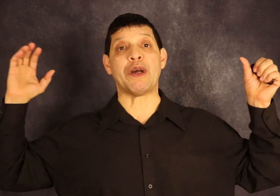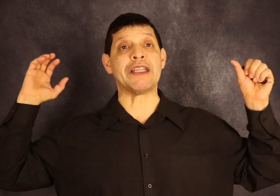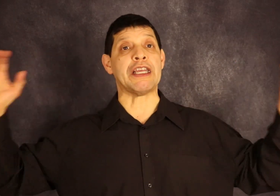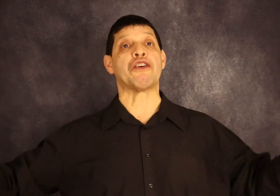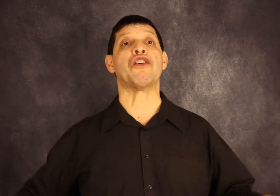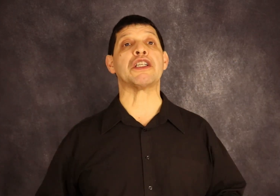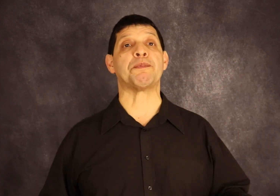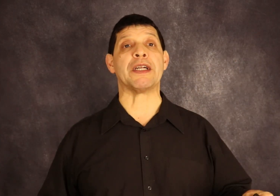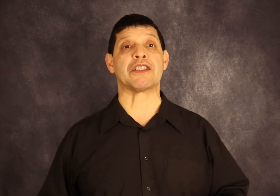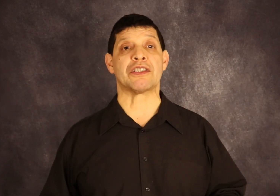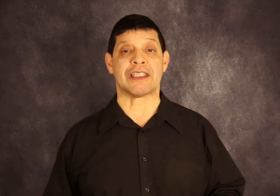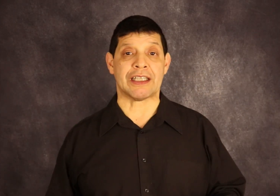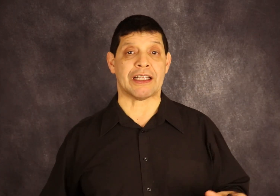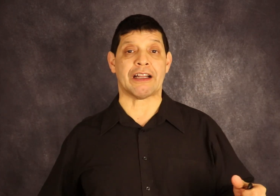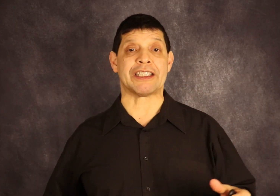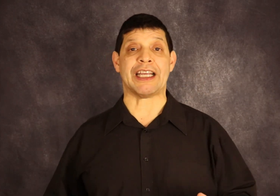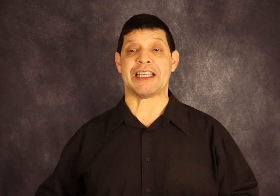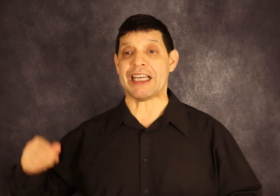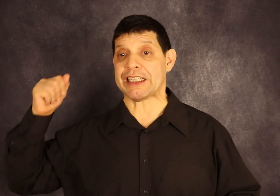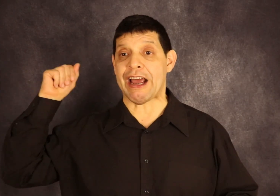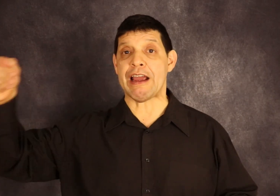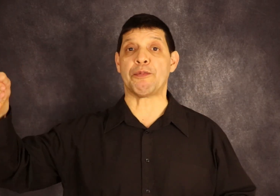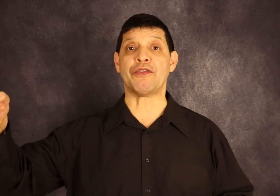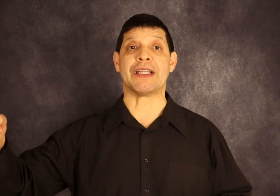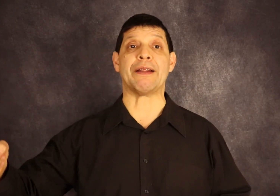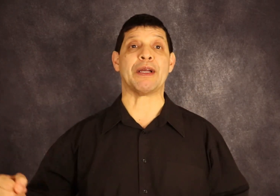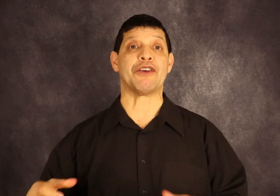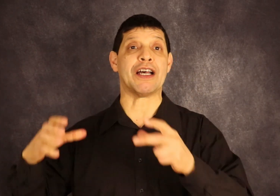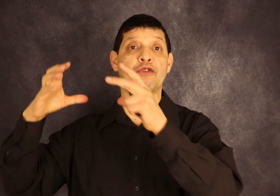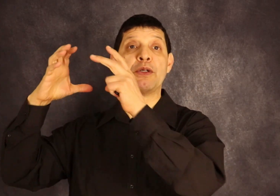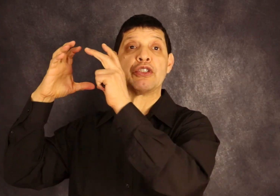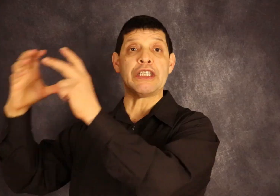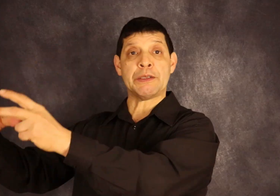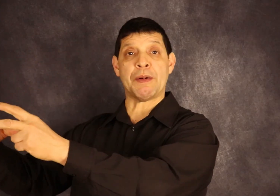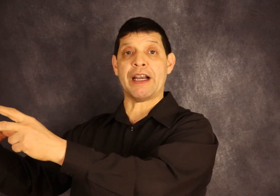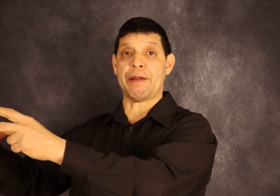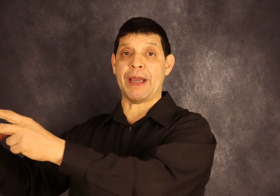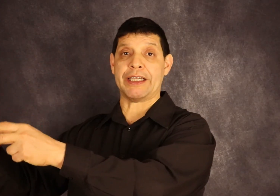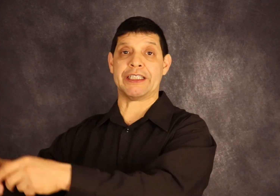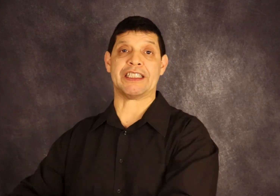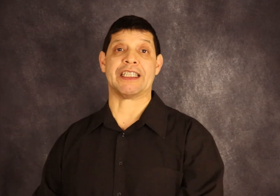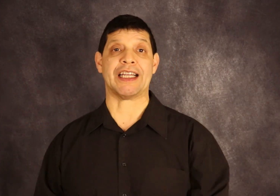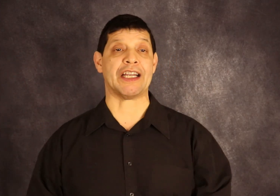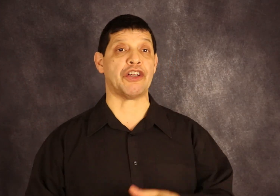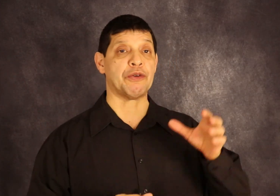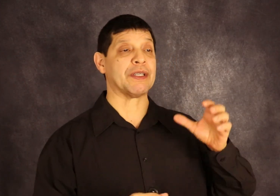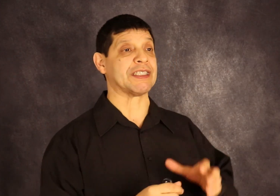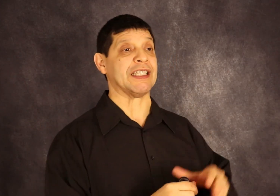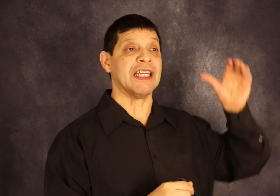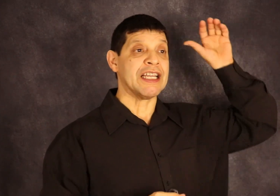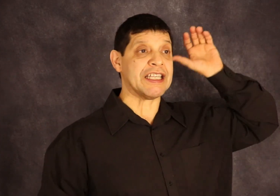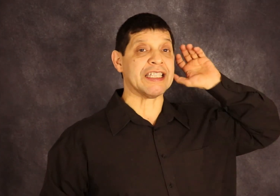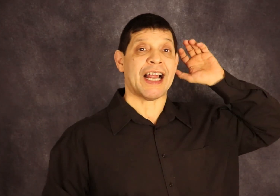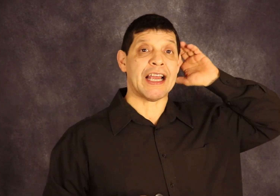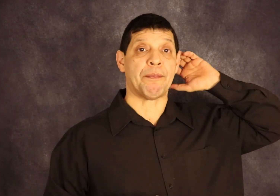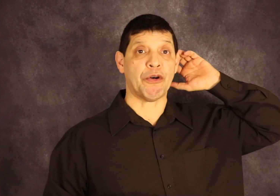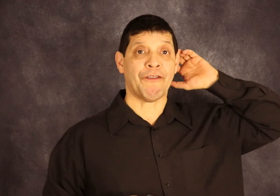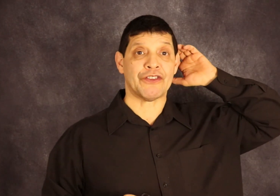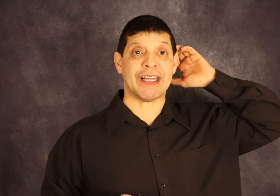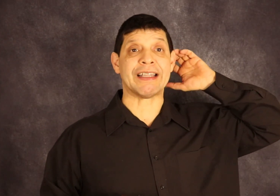20 congresspersons saying, yes, I approve that, but you have to build this part in my district. And another one saying, yes, I approve of that